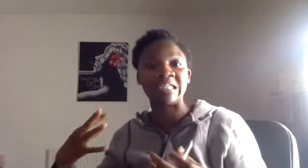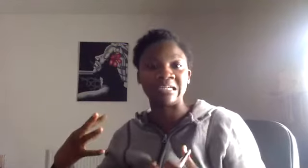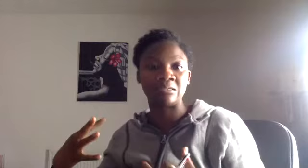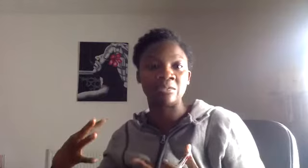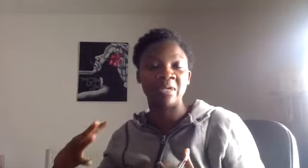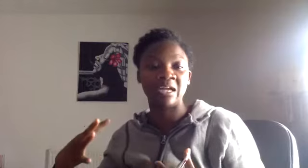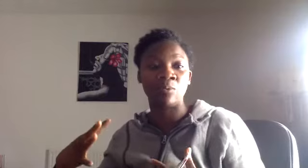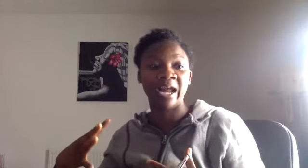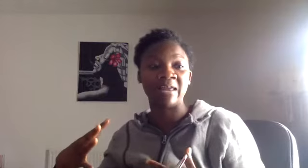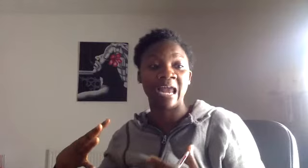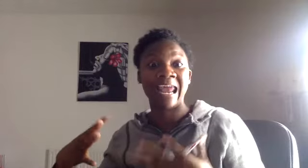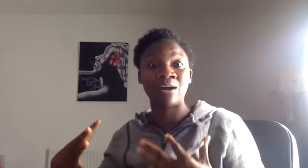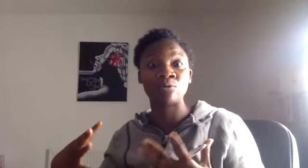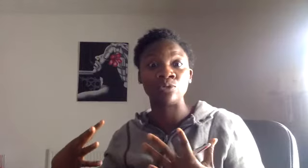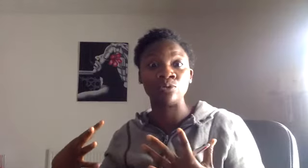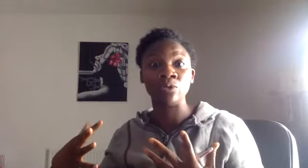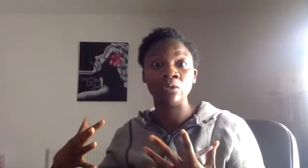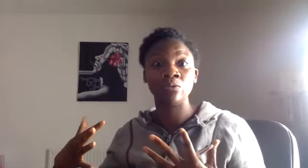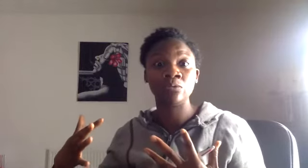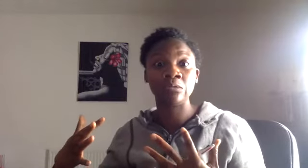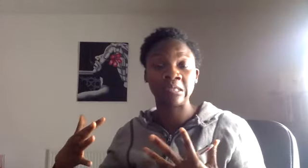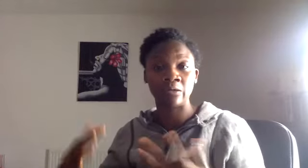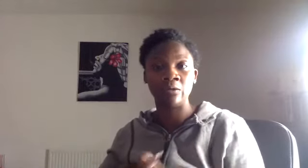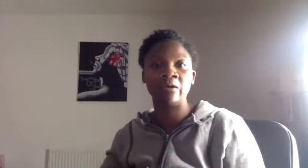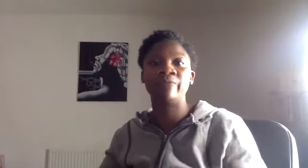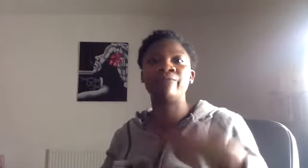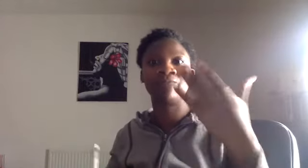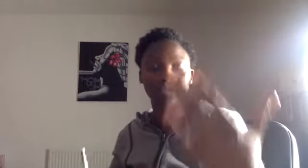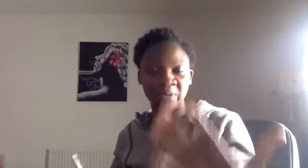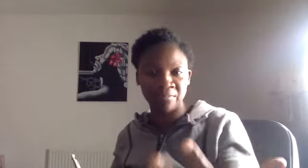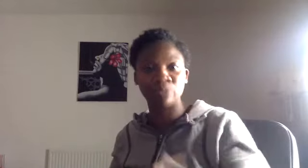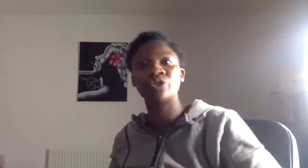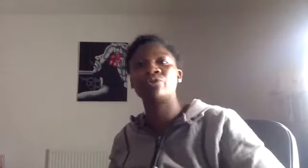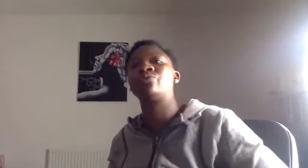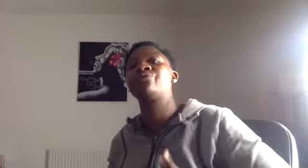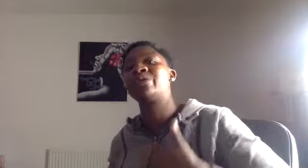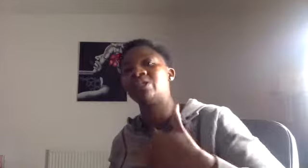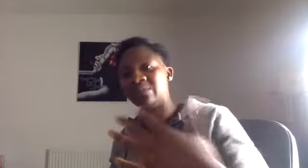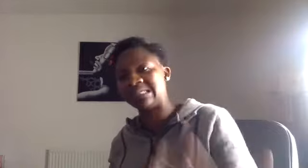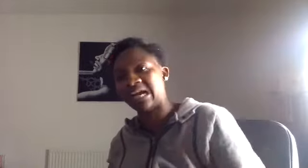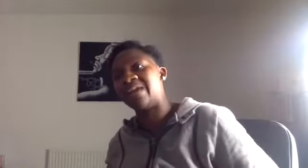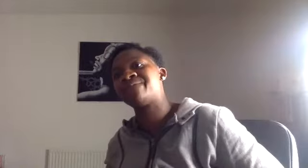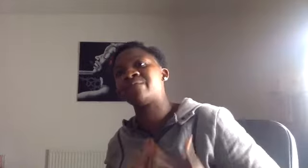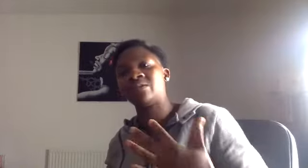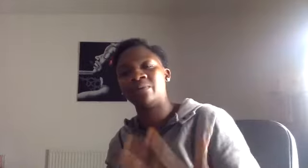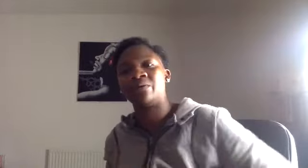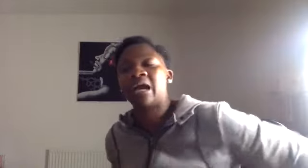to be in a way that allows you to, to be emotional, for it to be safe, for it to be okay.